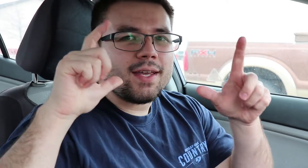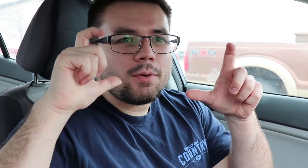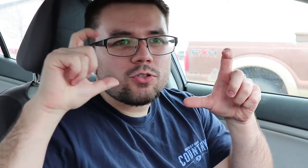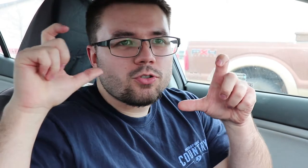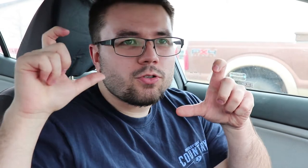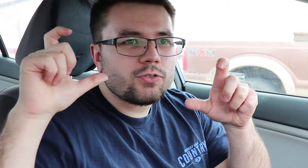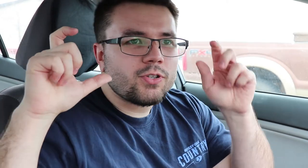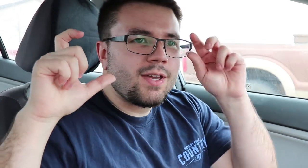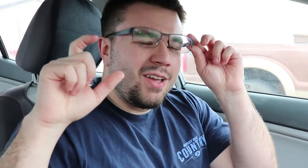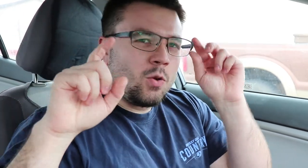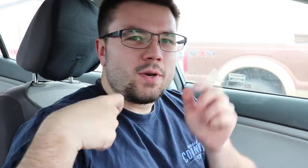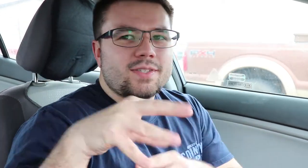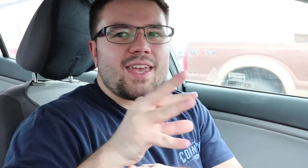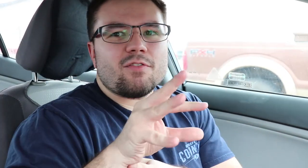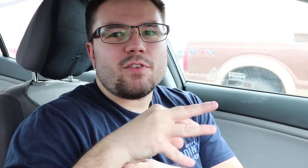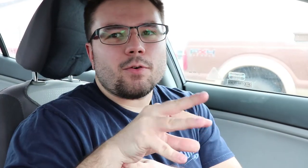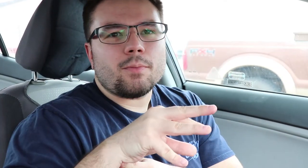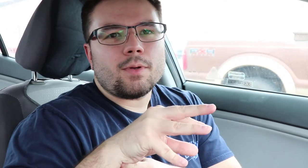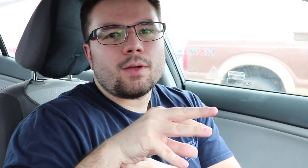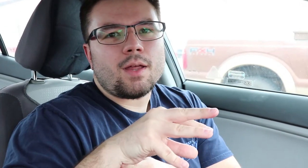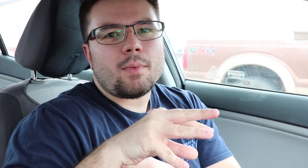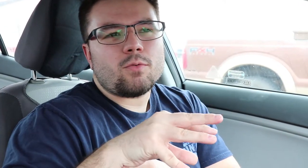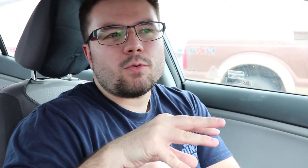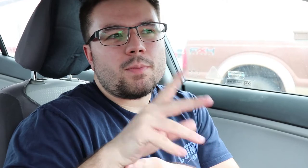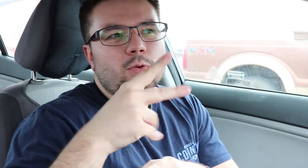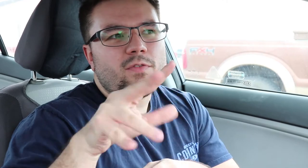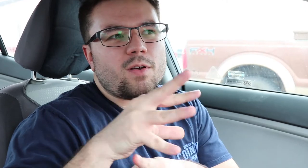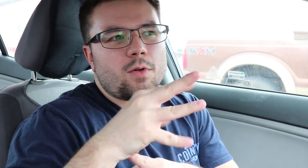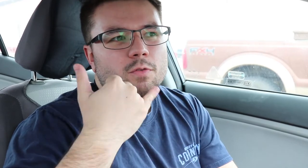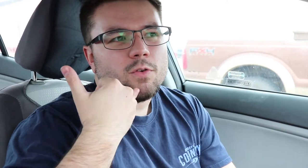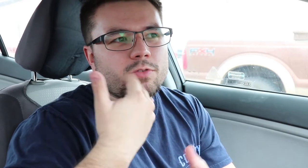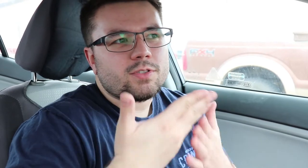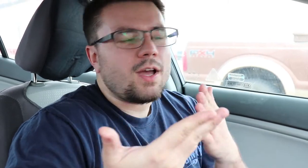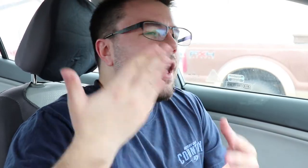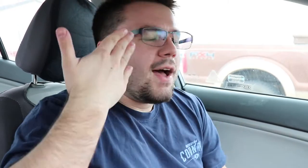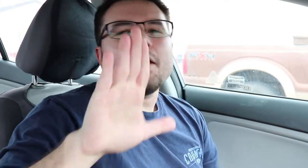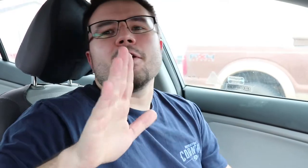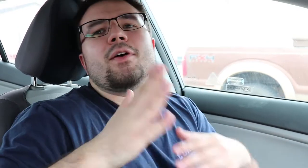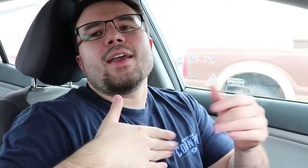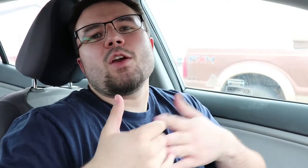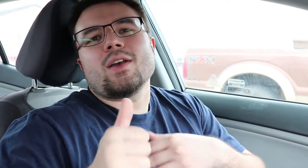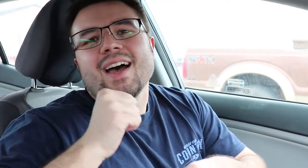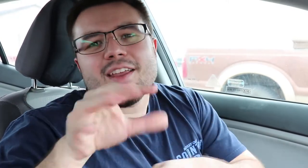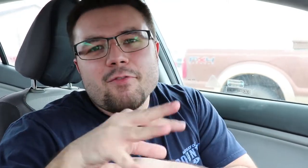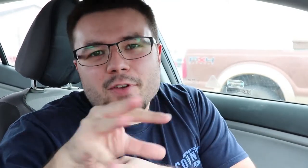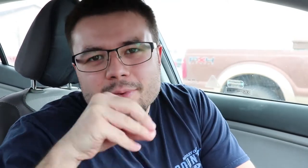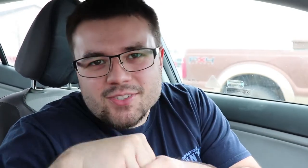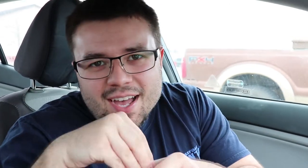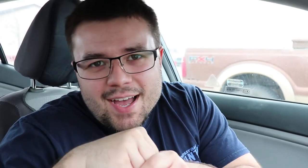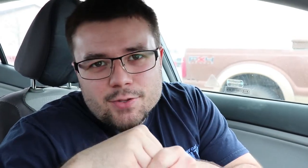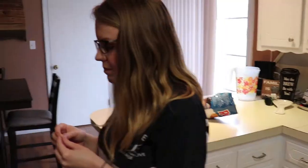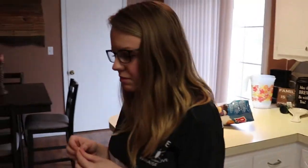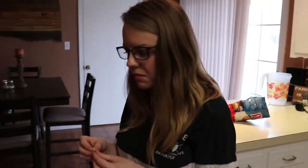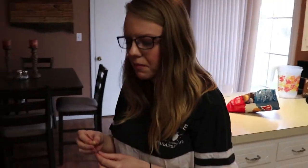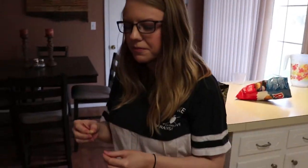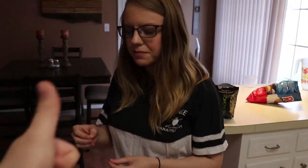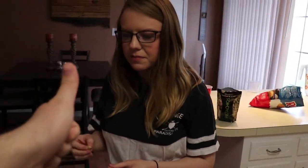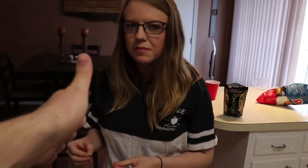take pictures We just can't film. I'm like well people will film on their phones and stuff. I don't know anyways. I didn't film inside I'm like good